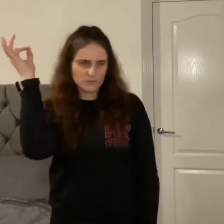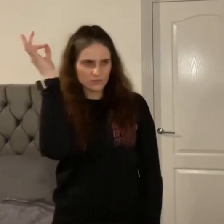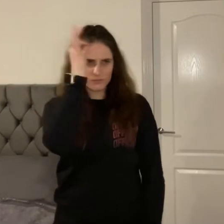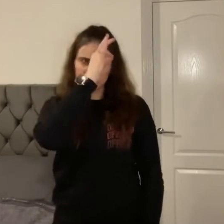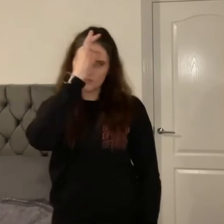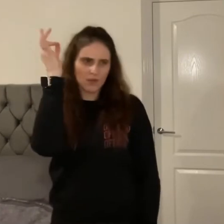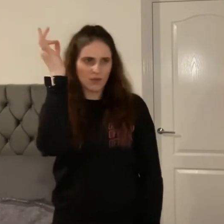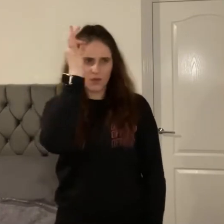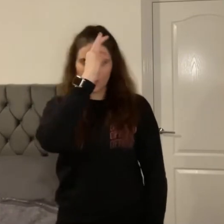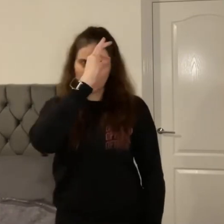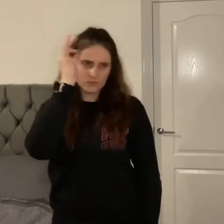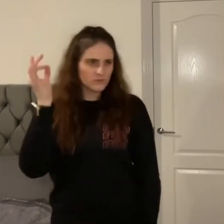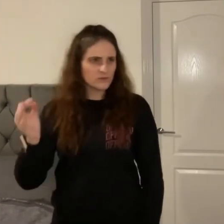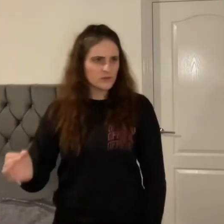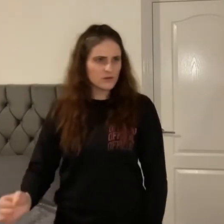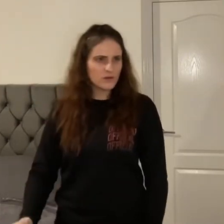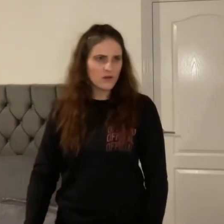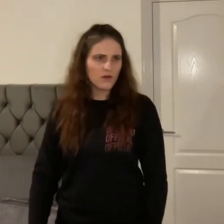You don't know.